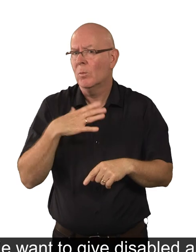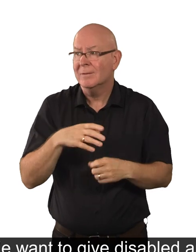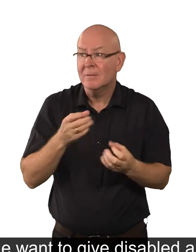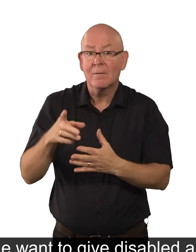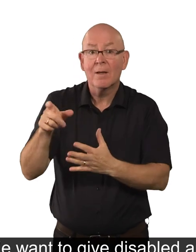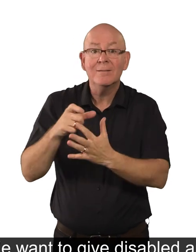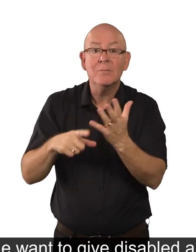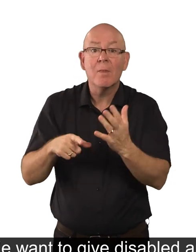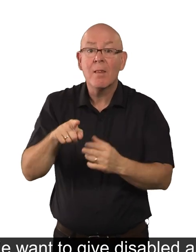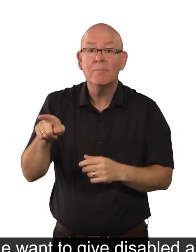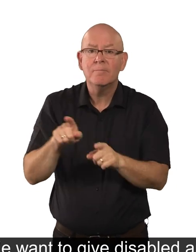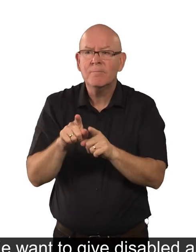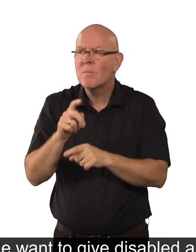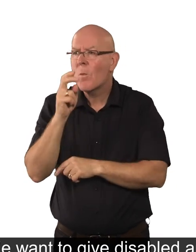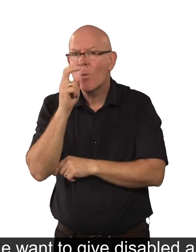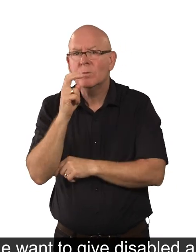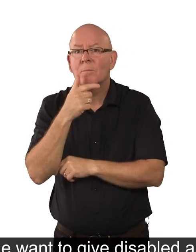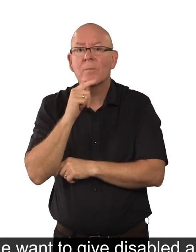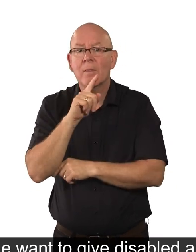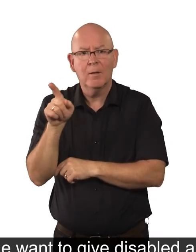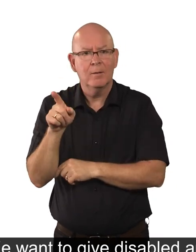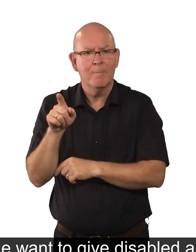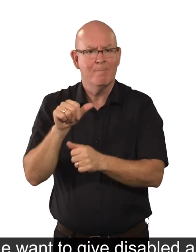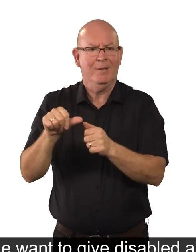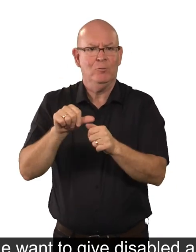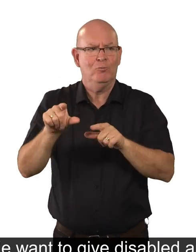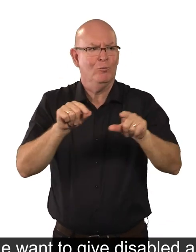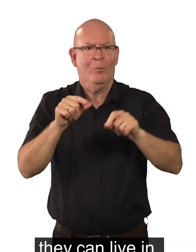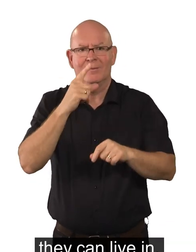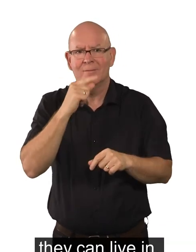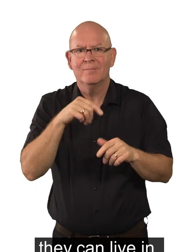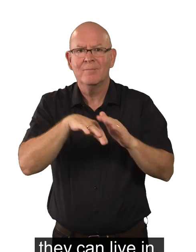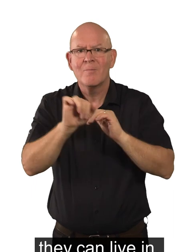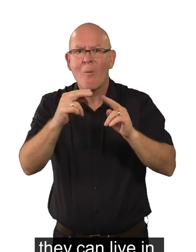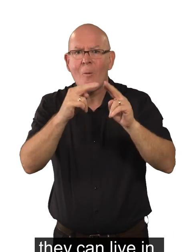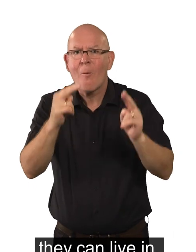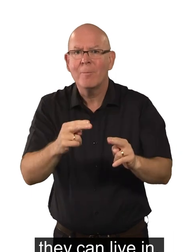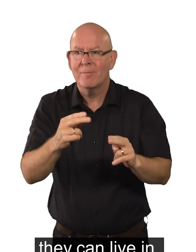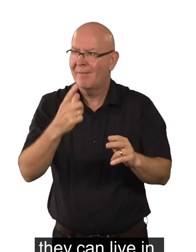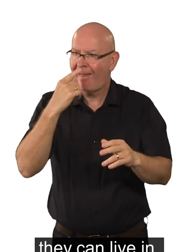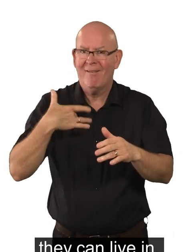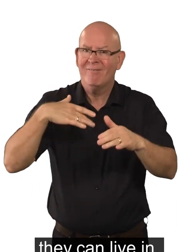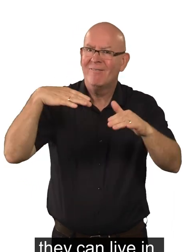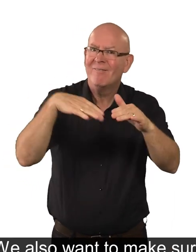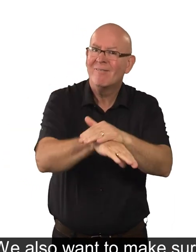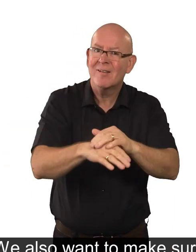We want to give disabled and older people a better choice of homes they can live in, that meet their needs.